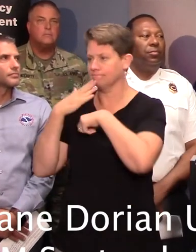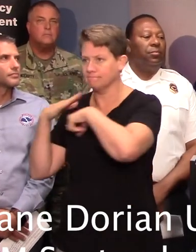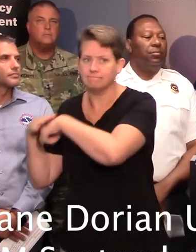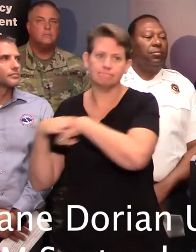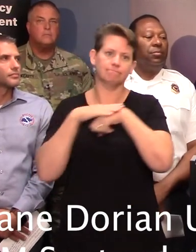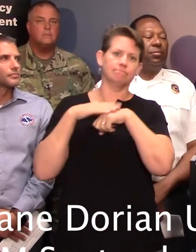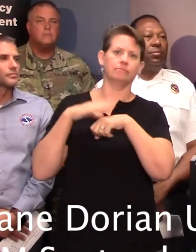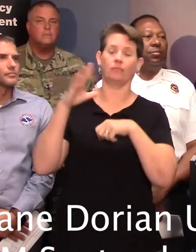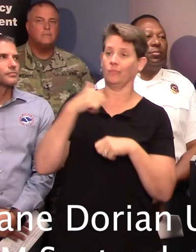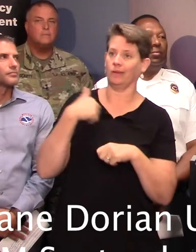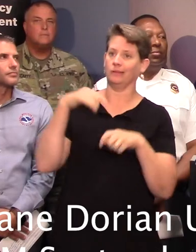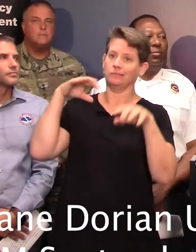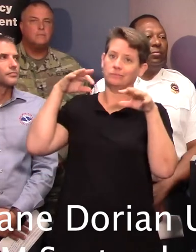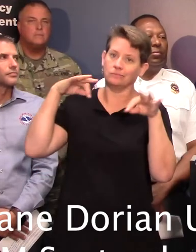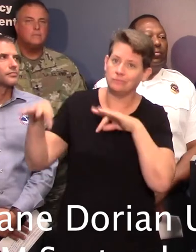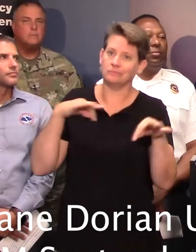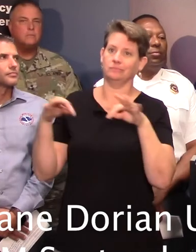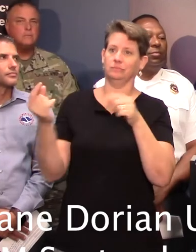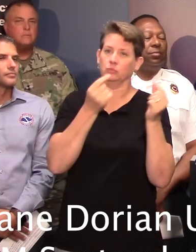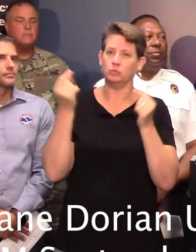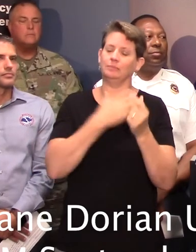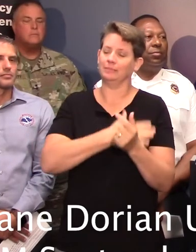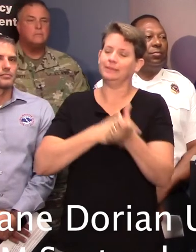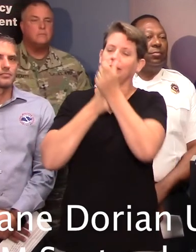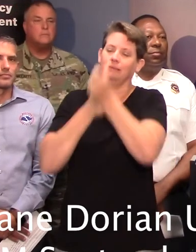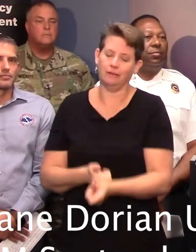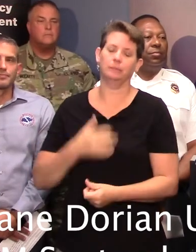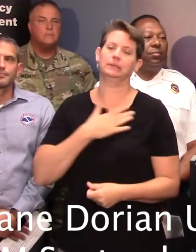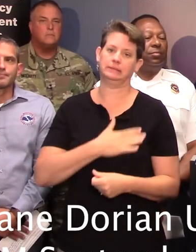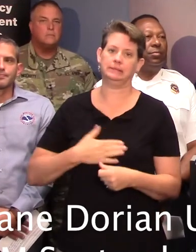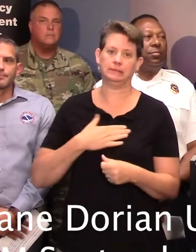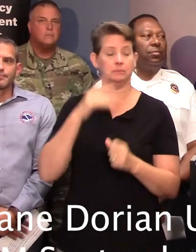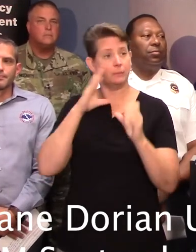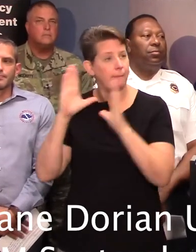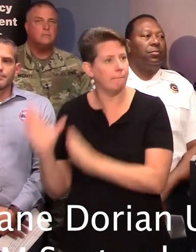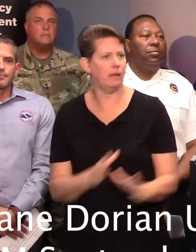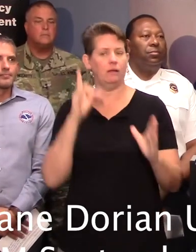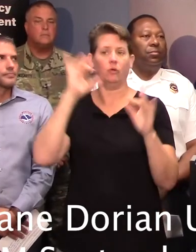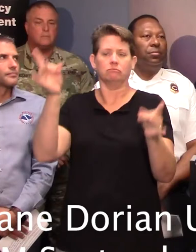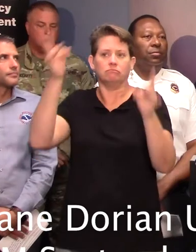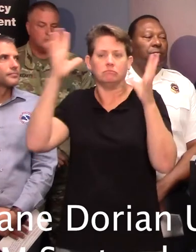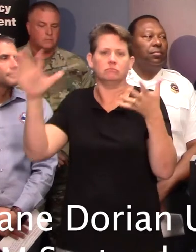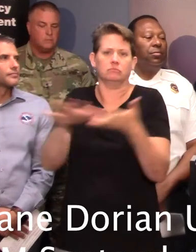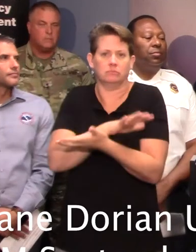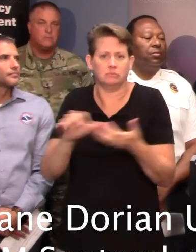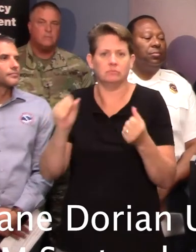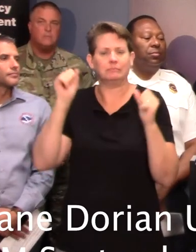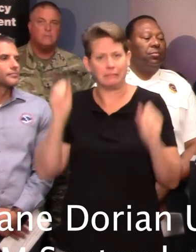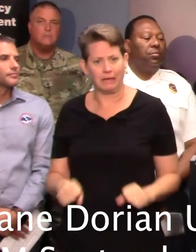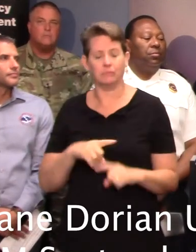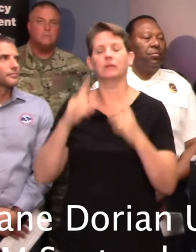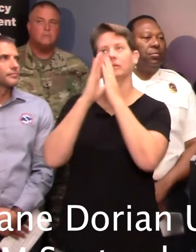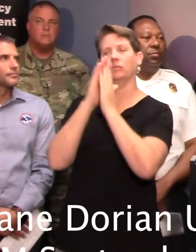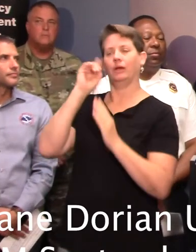official instructions that are given, and we want to prepare for the worst, but of course, we want to pray